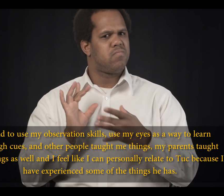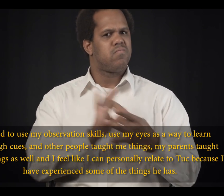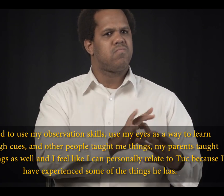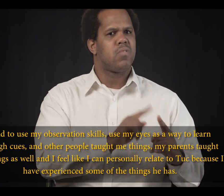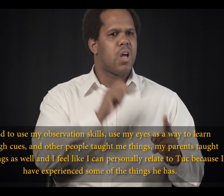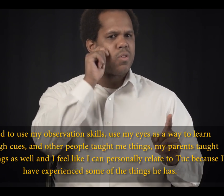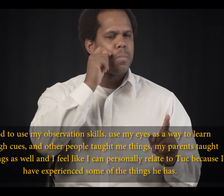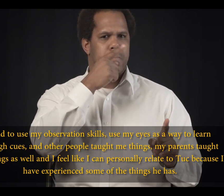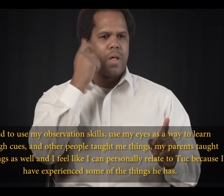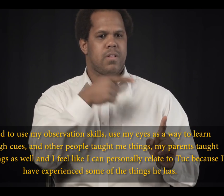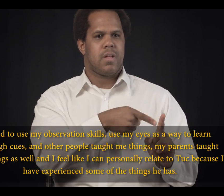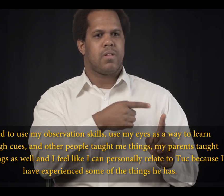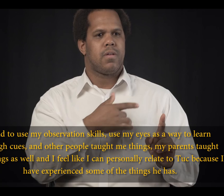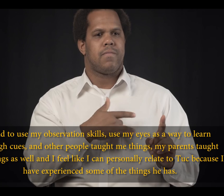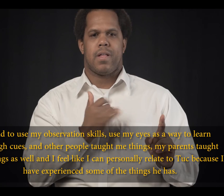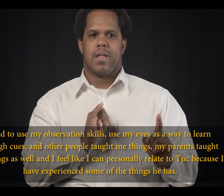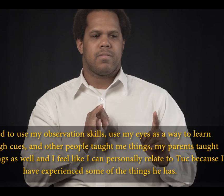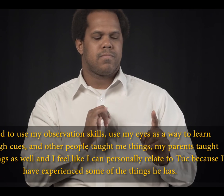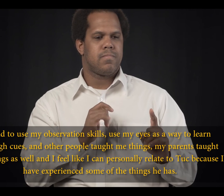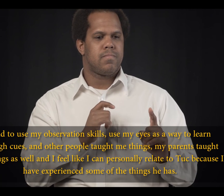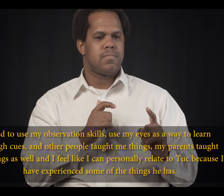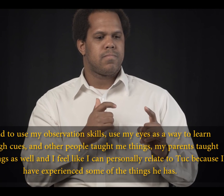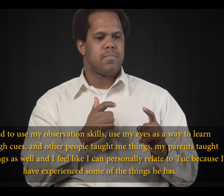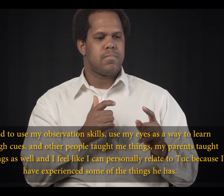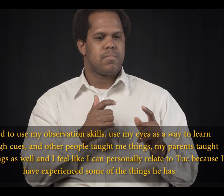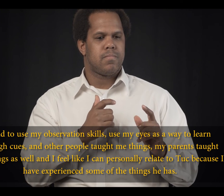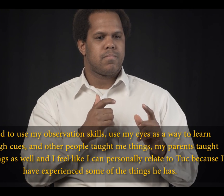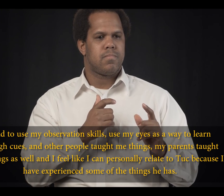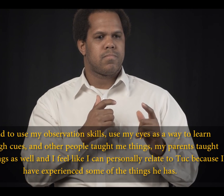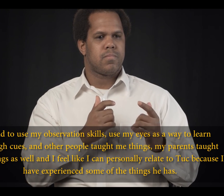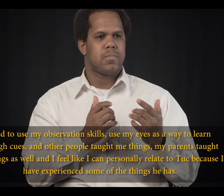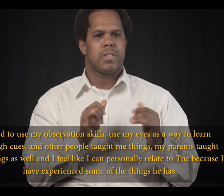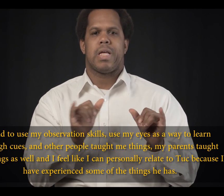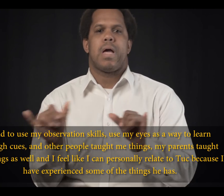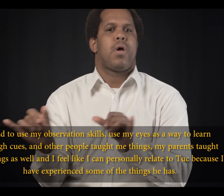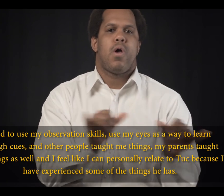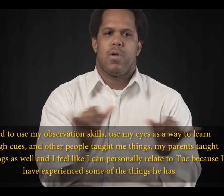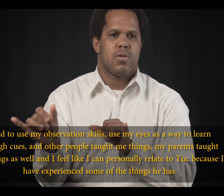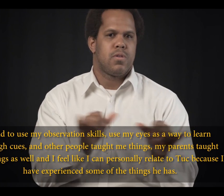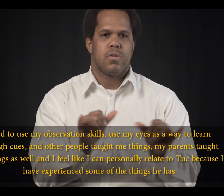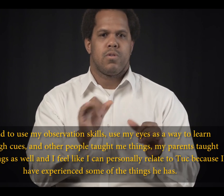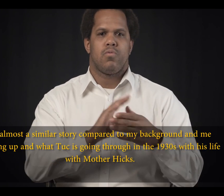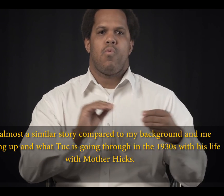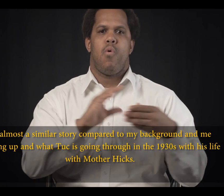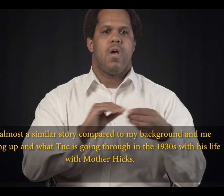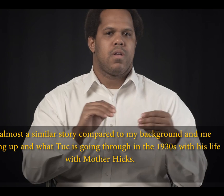And I feel like I can personally relate to Tuck because I have experienced some of the things that he has. It's almost a